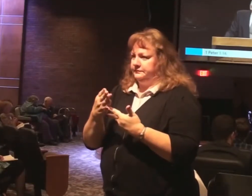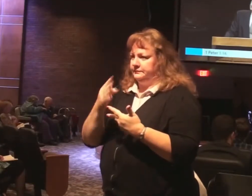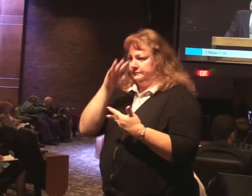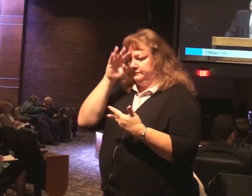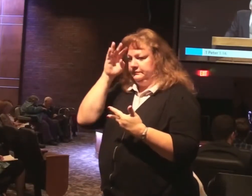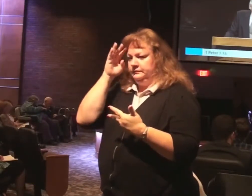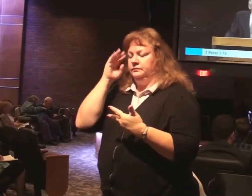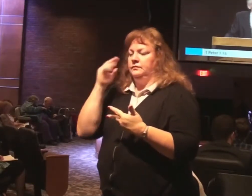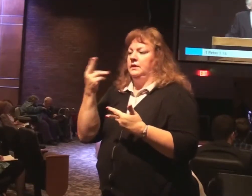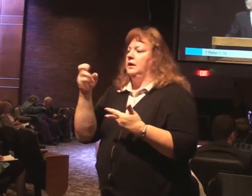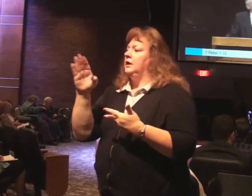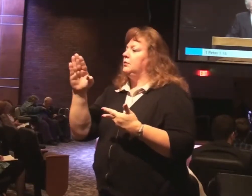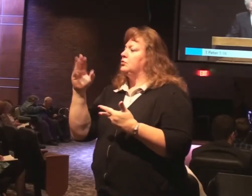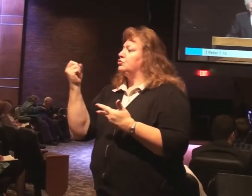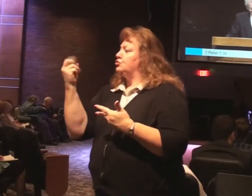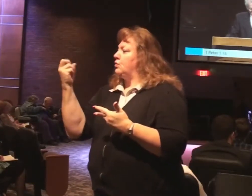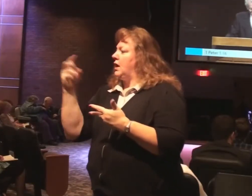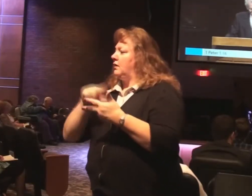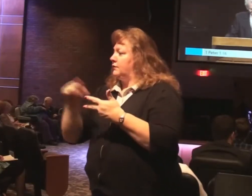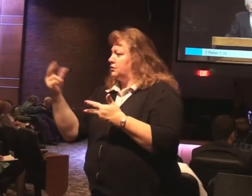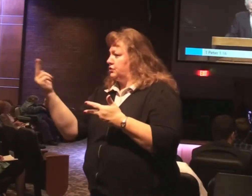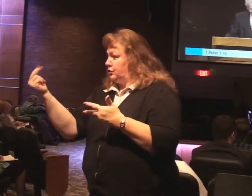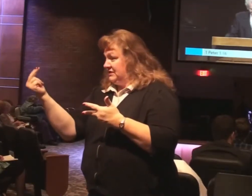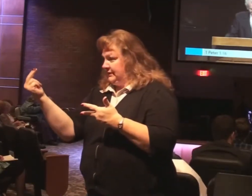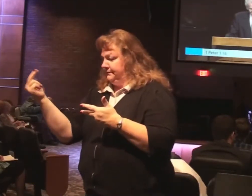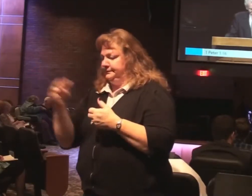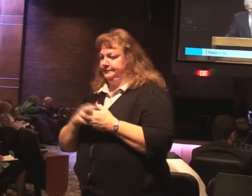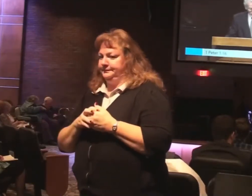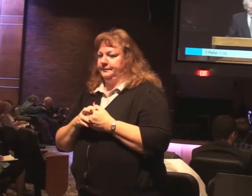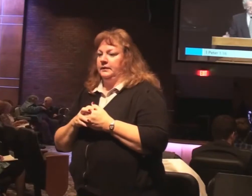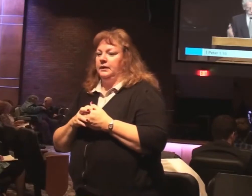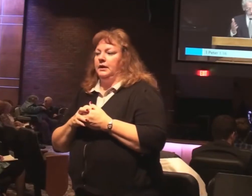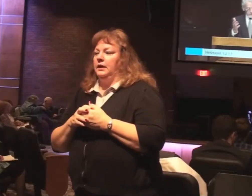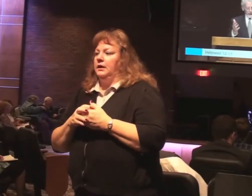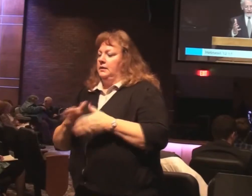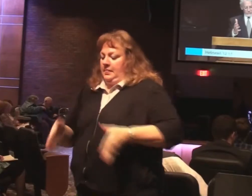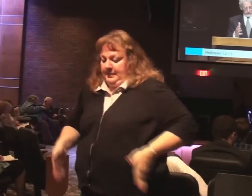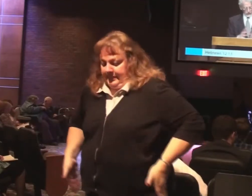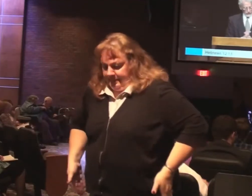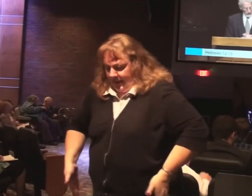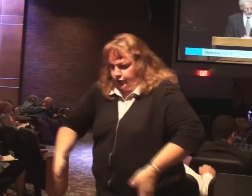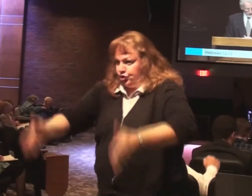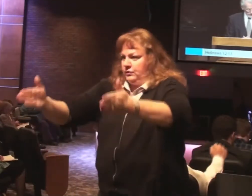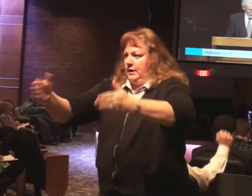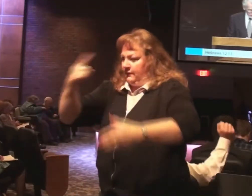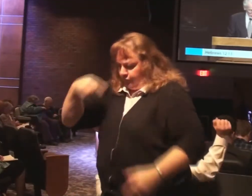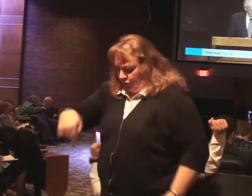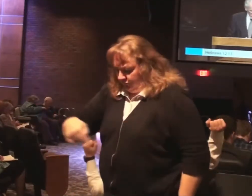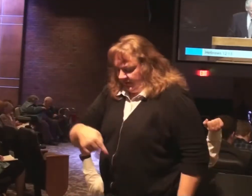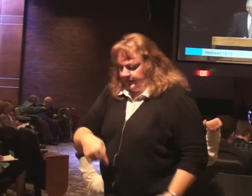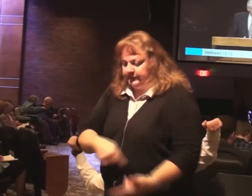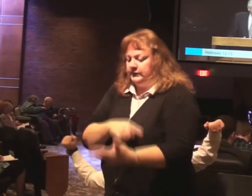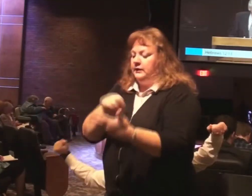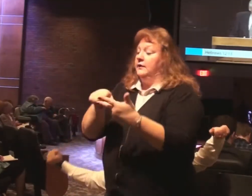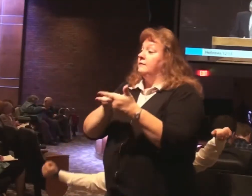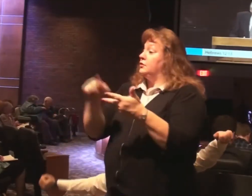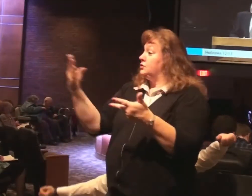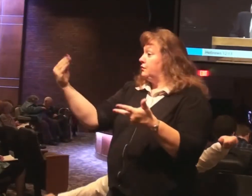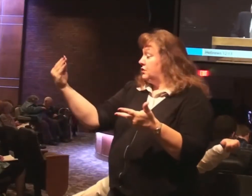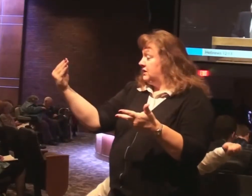Verse 12. Verse 13. Make straight paths for your feet. Verse 14. Pursue peace and